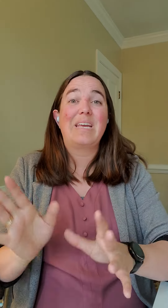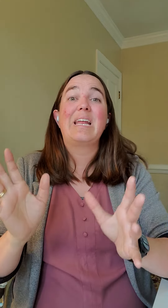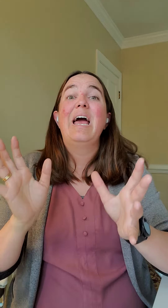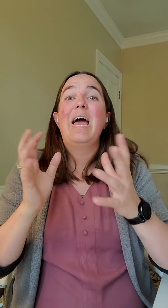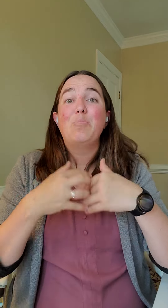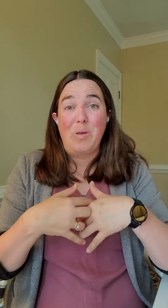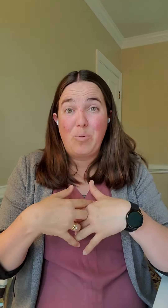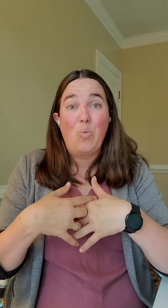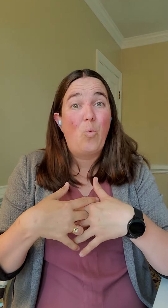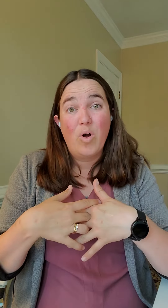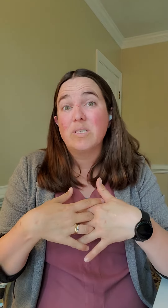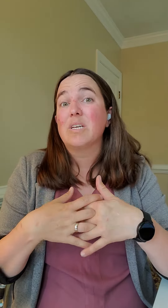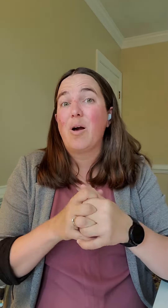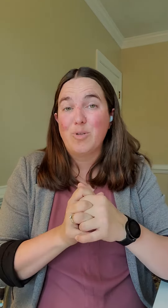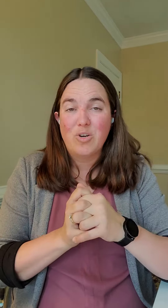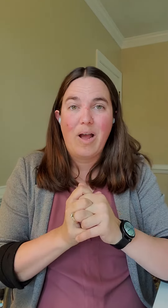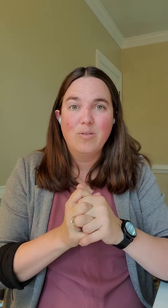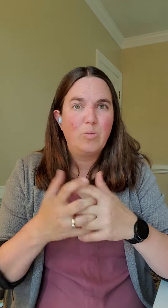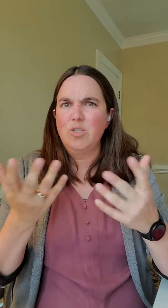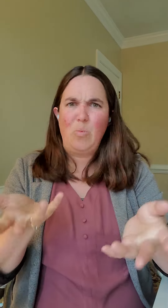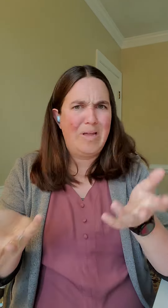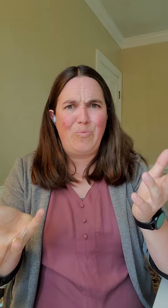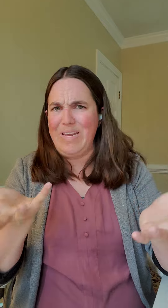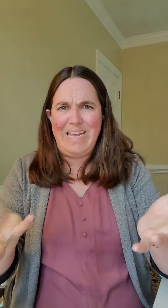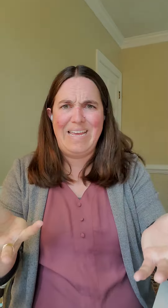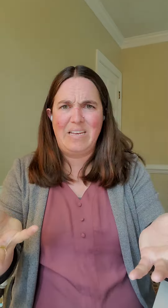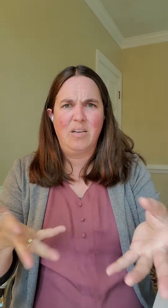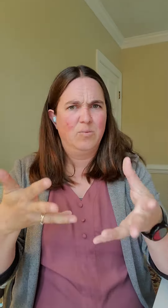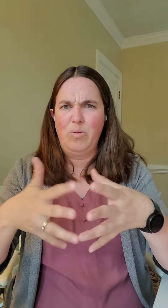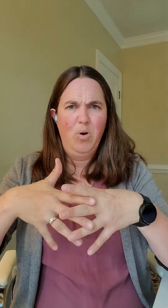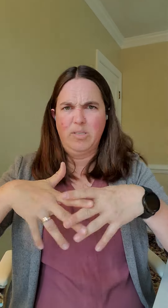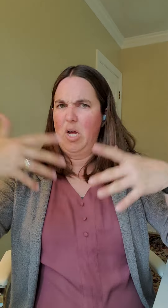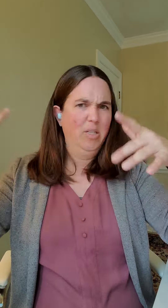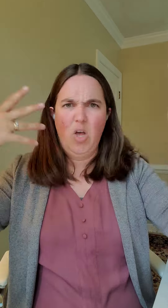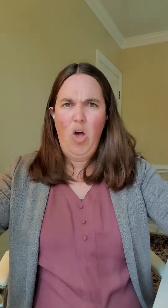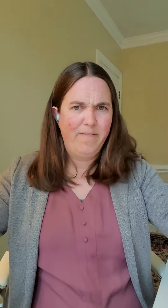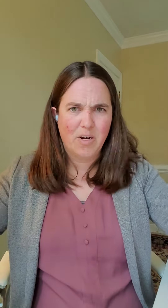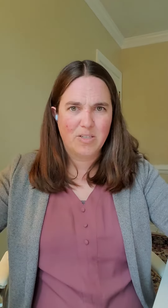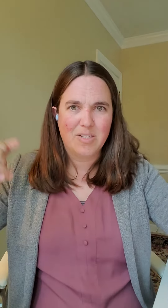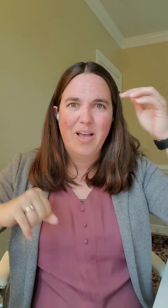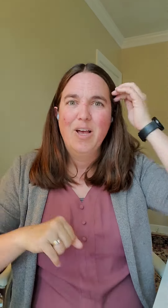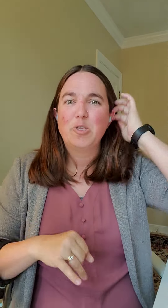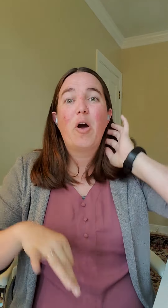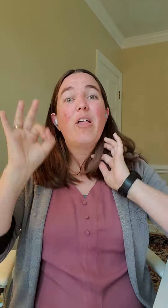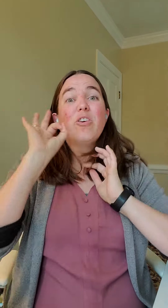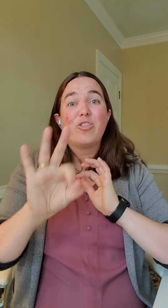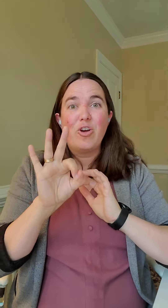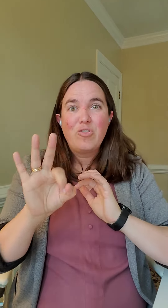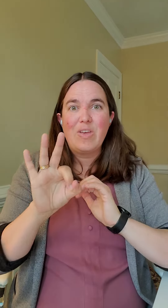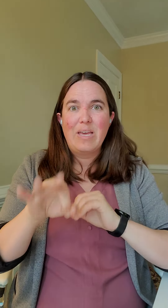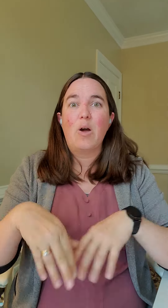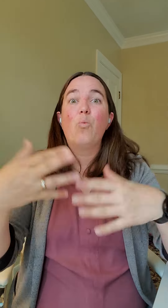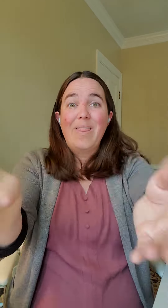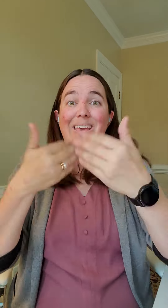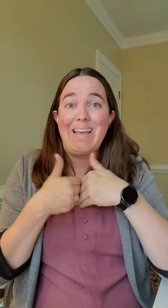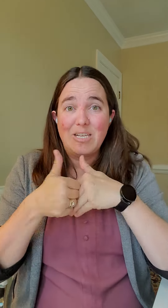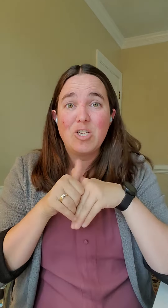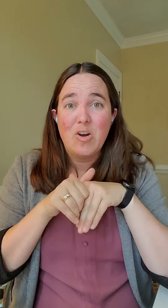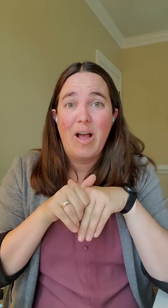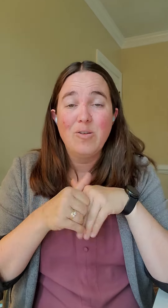and people want to come to your house, which is what we need because we want tons of offers. So and the third thing, when they get to your house